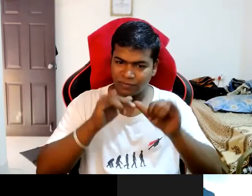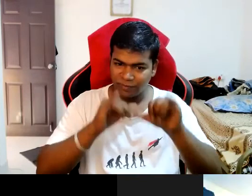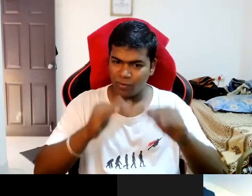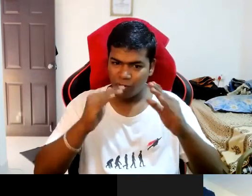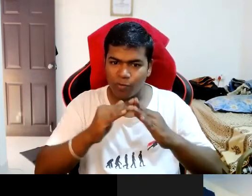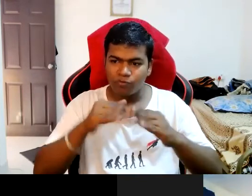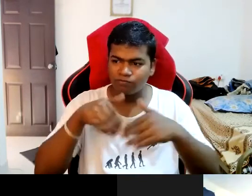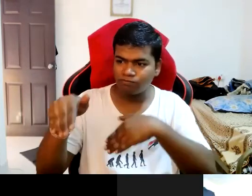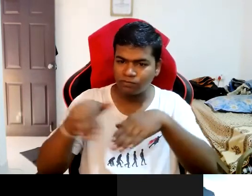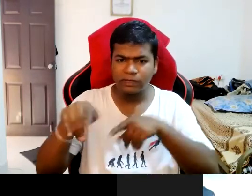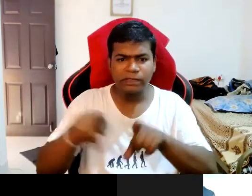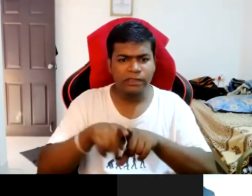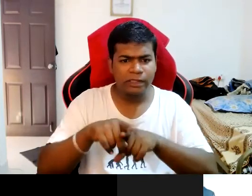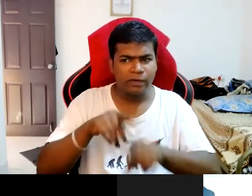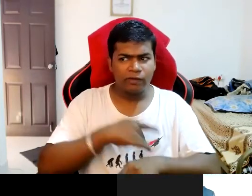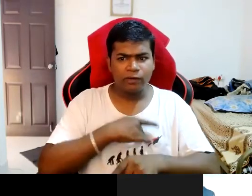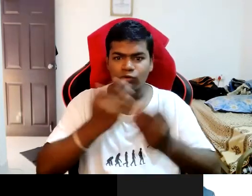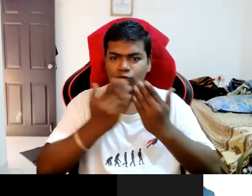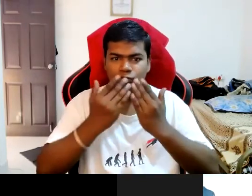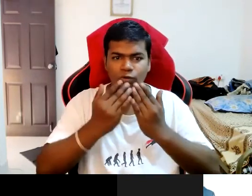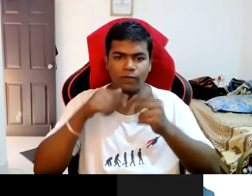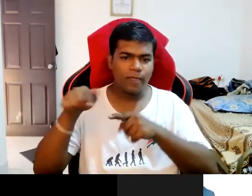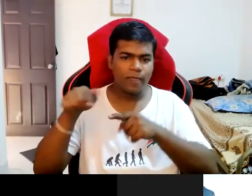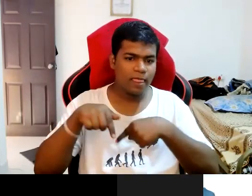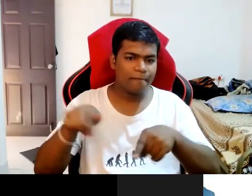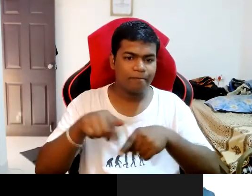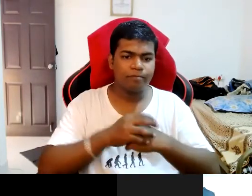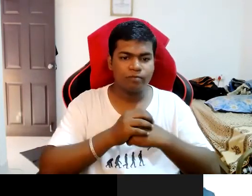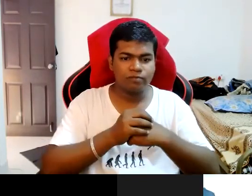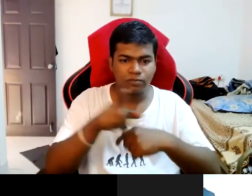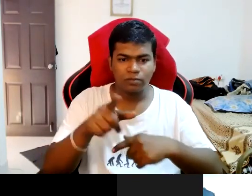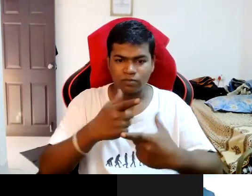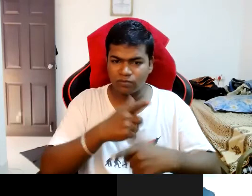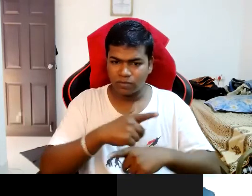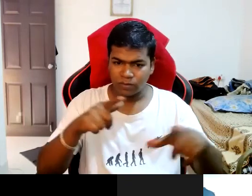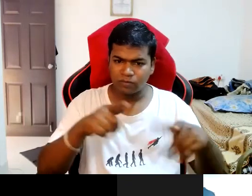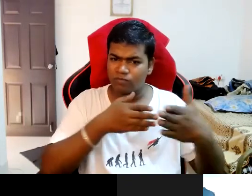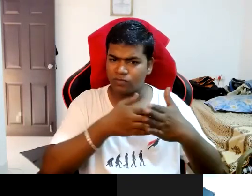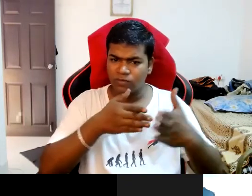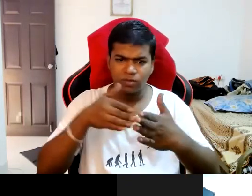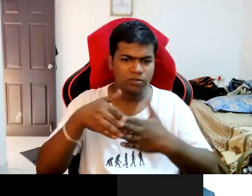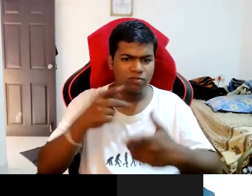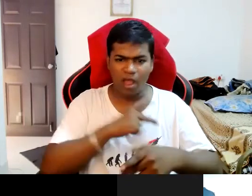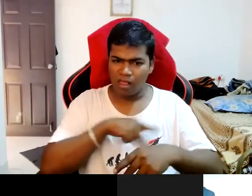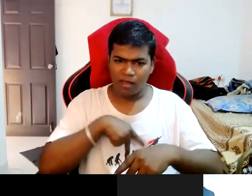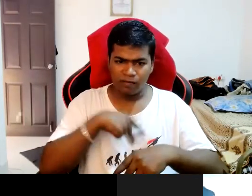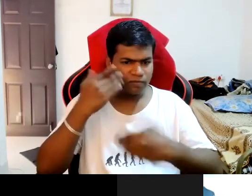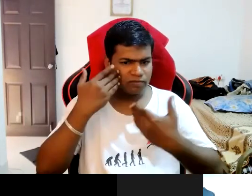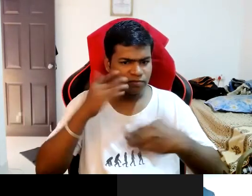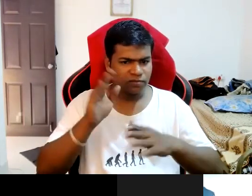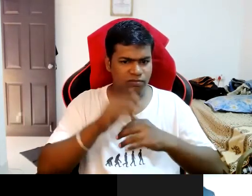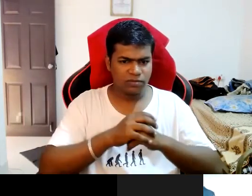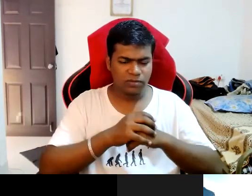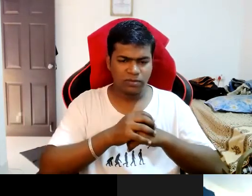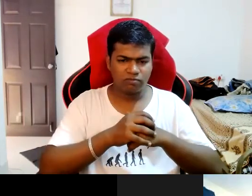talking to people even uh my language is also very barrier for me I don't know Canada but